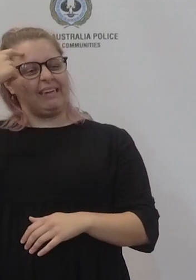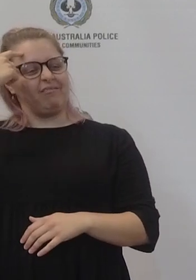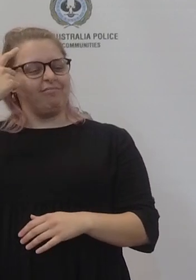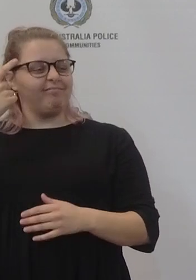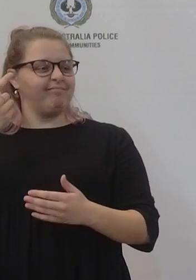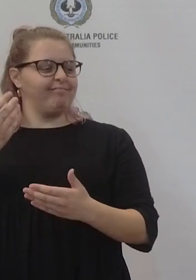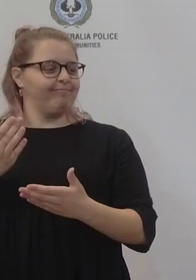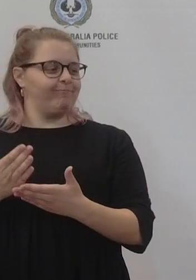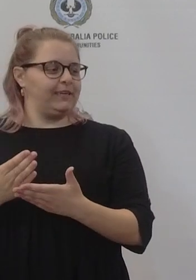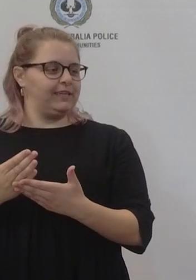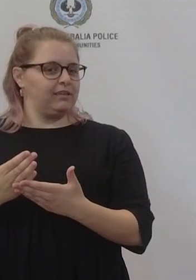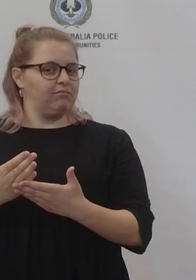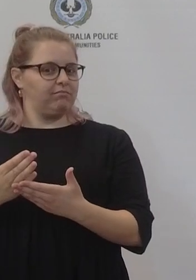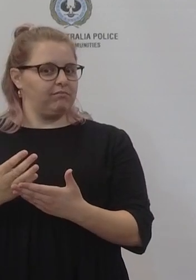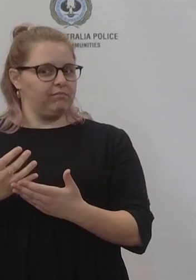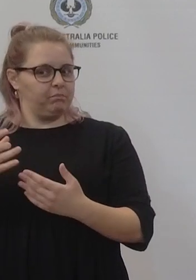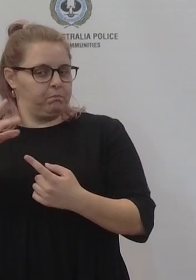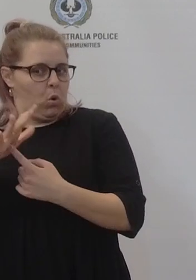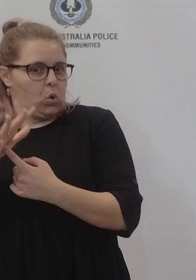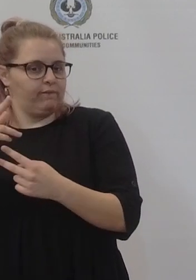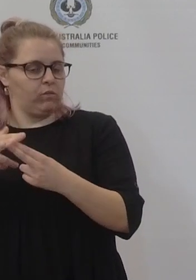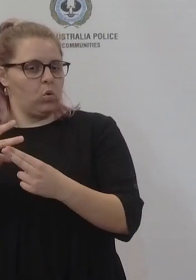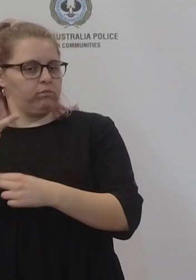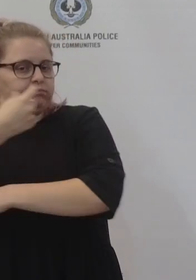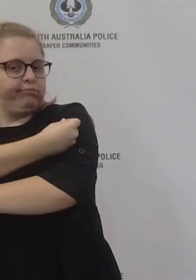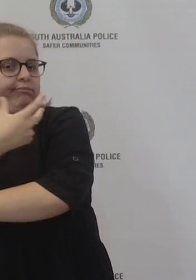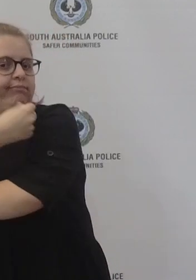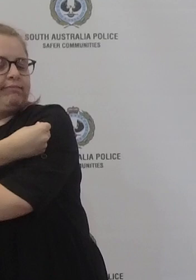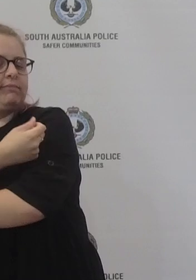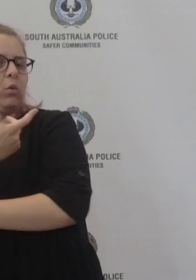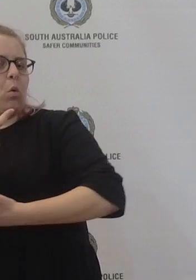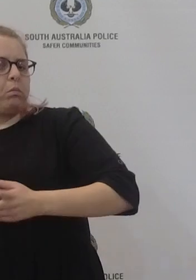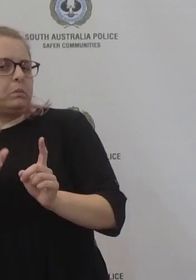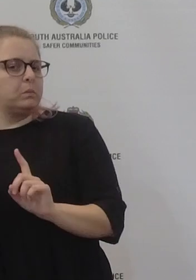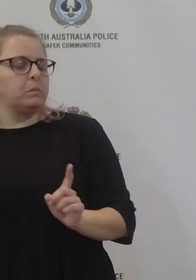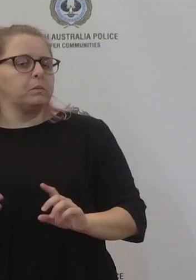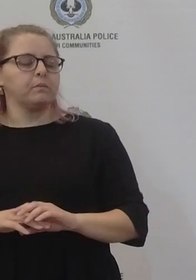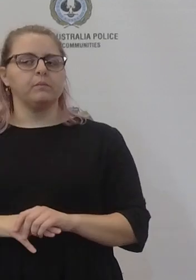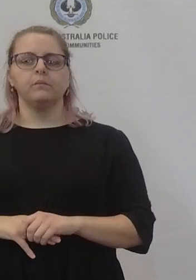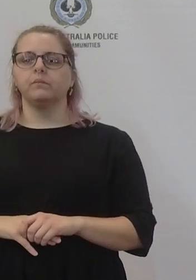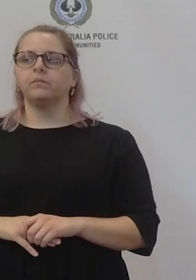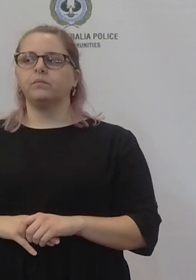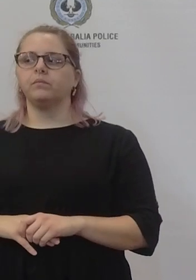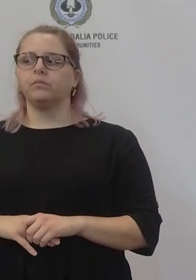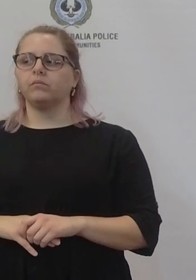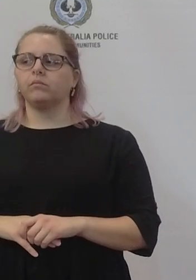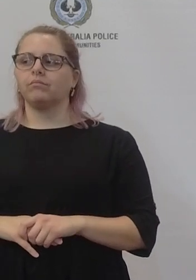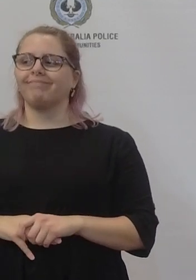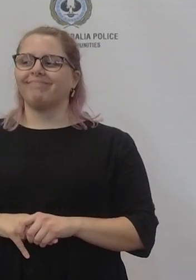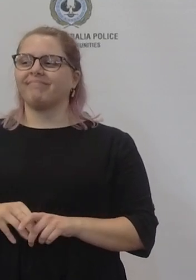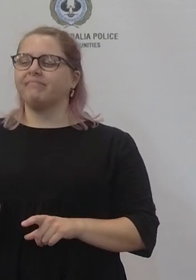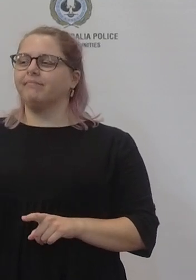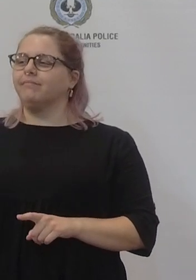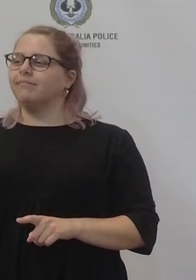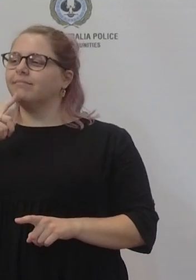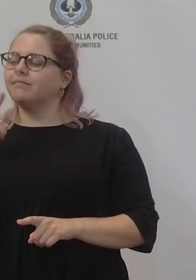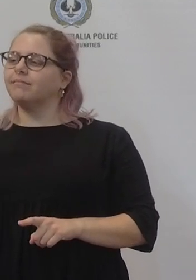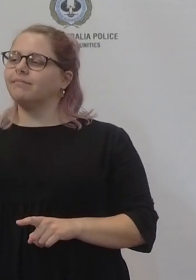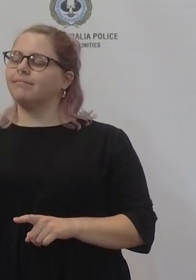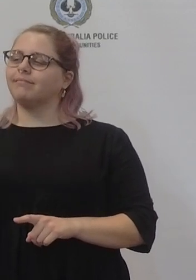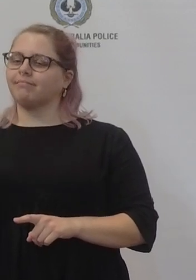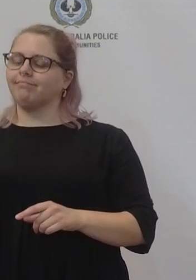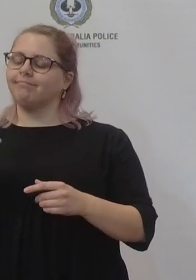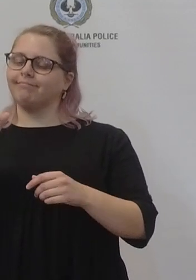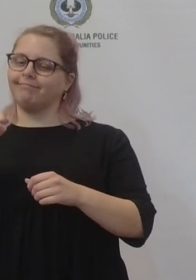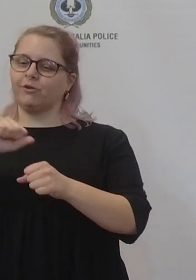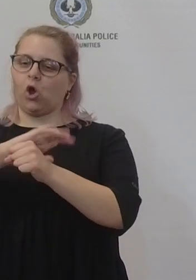they're actually needed oh no they're absolutely needed um now one of the you you use the term ripping through schools and and in fact probably this is